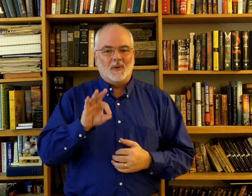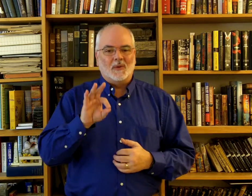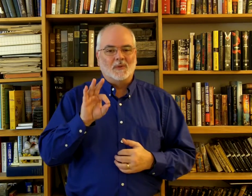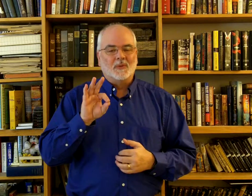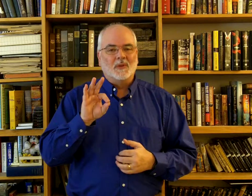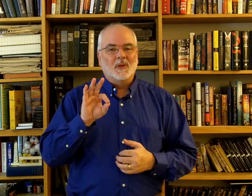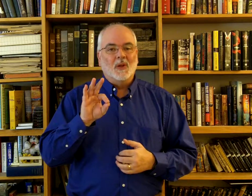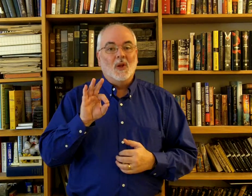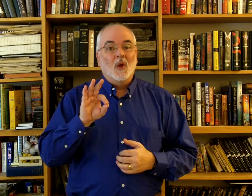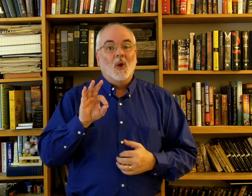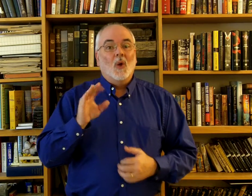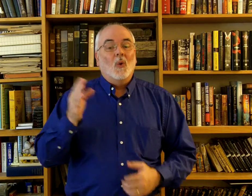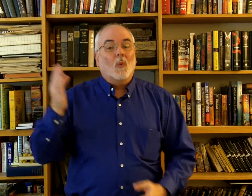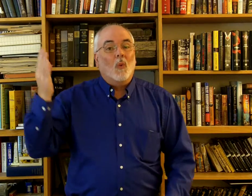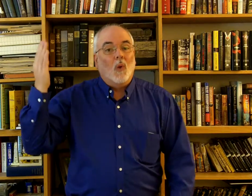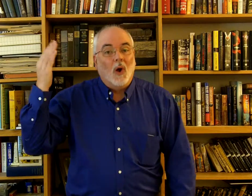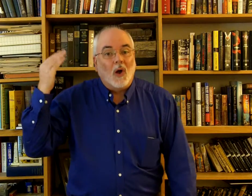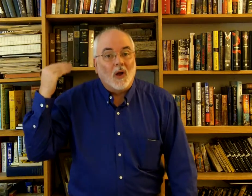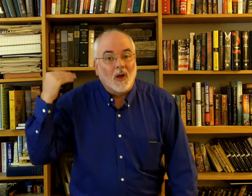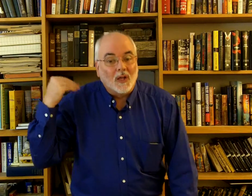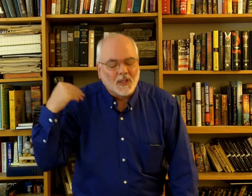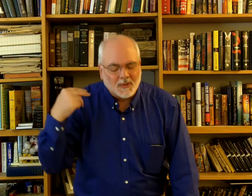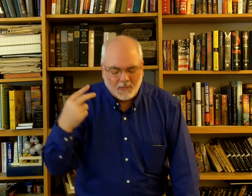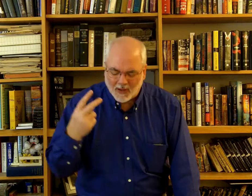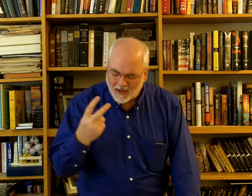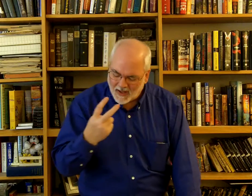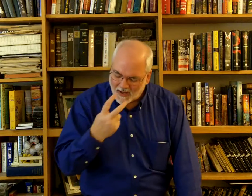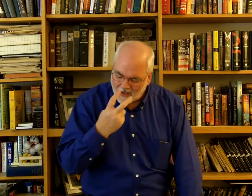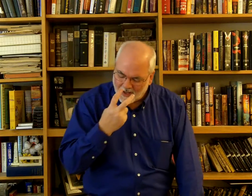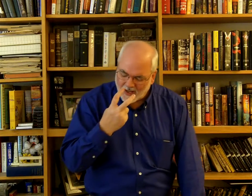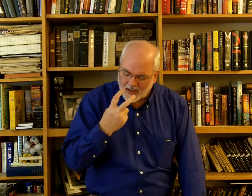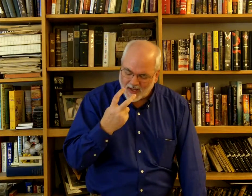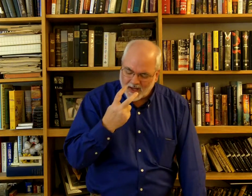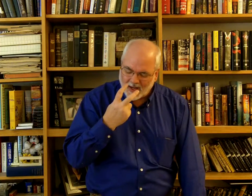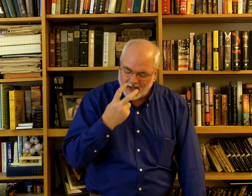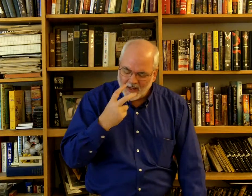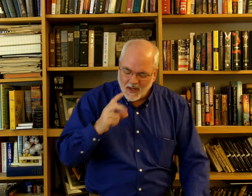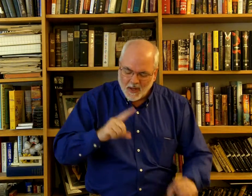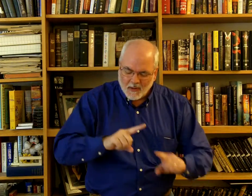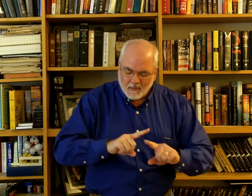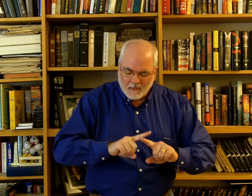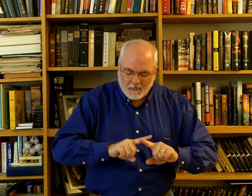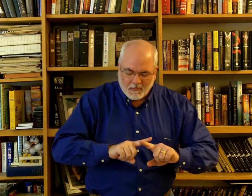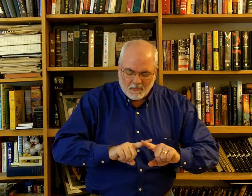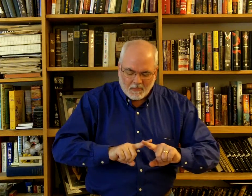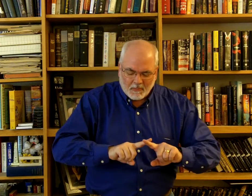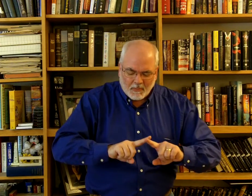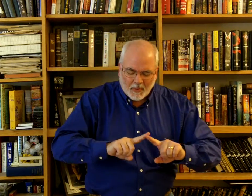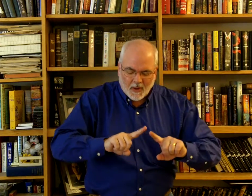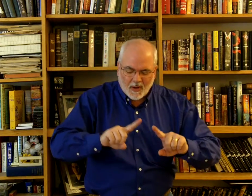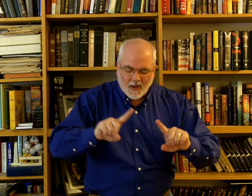one blind. But